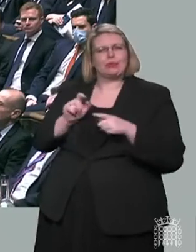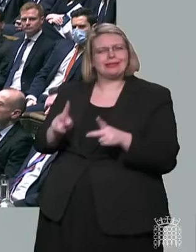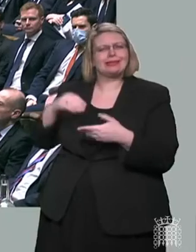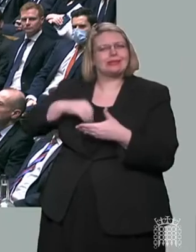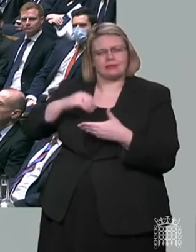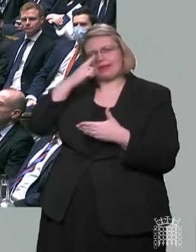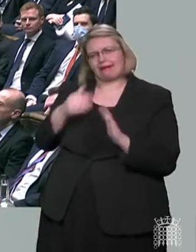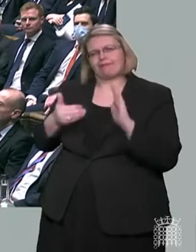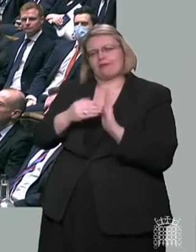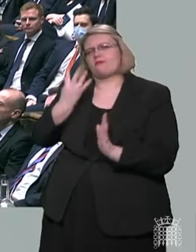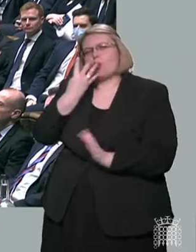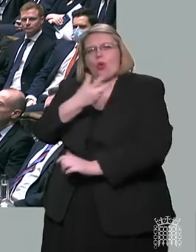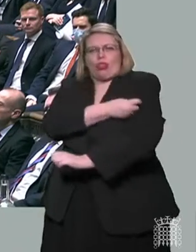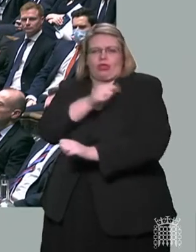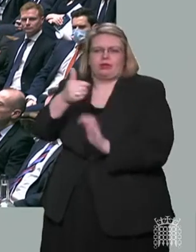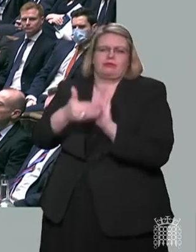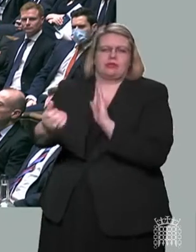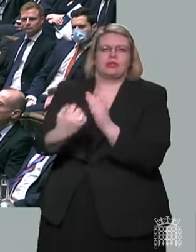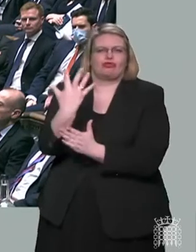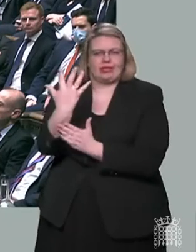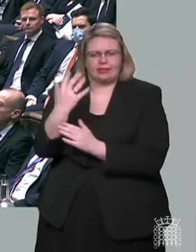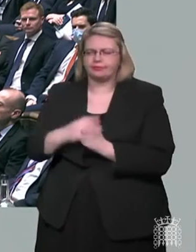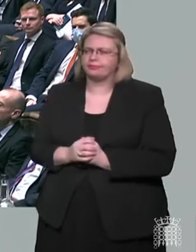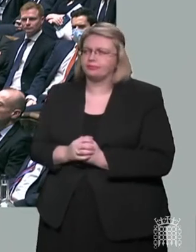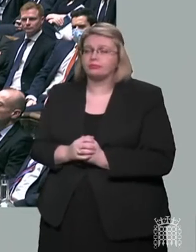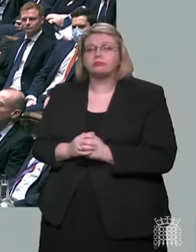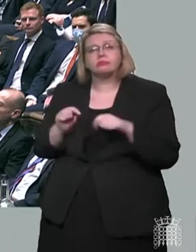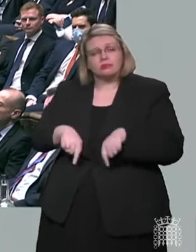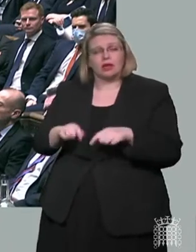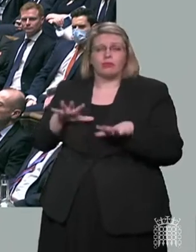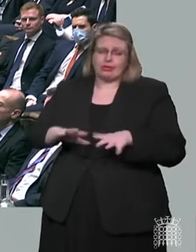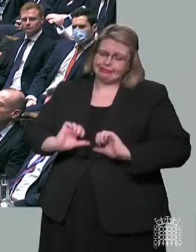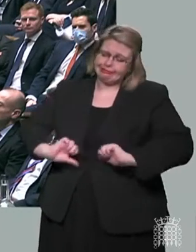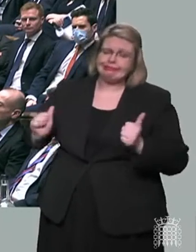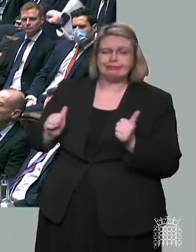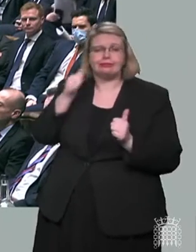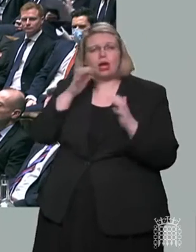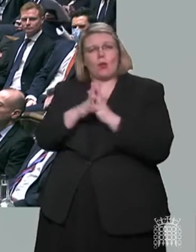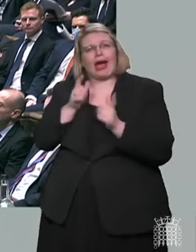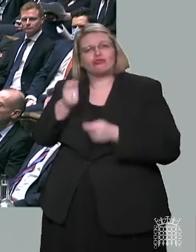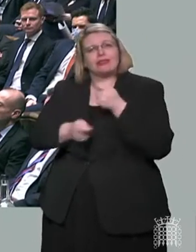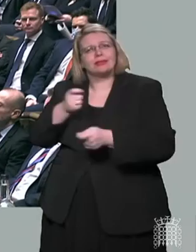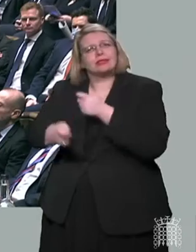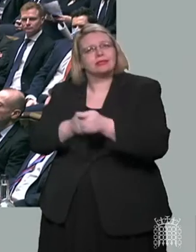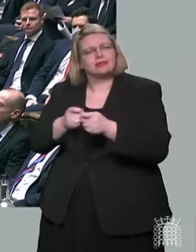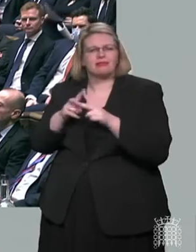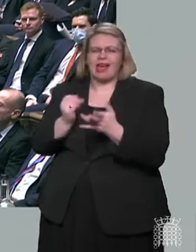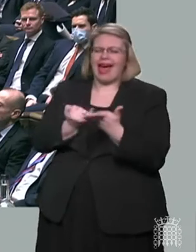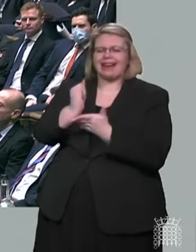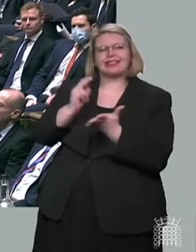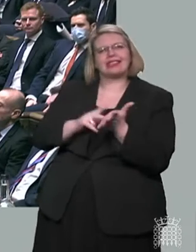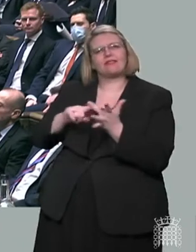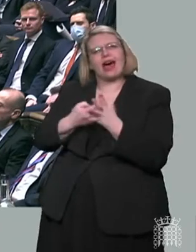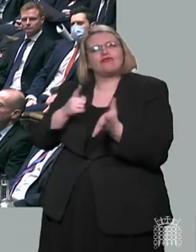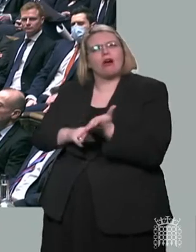UK is also leading the way on antivirals and therapeutics, with our antivirals task force